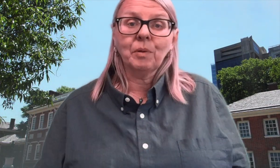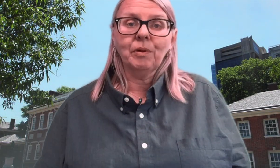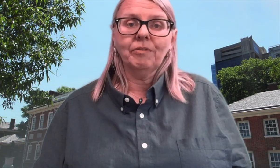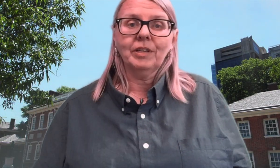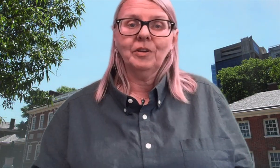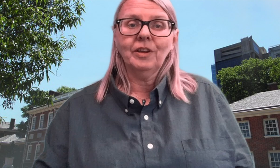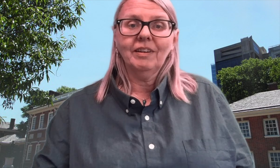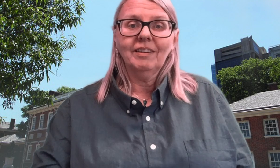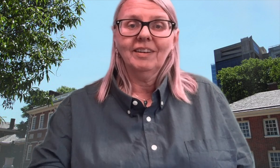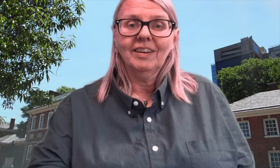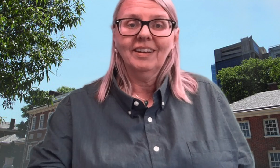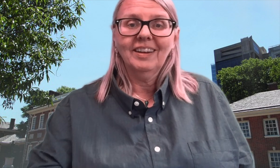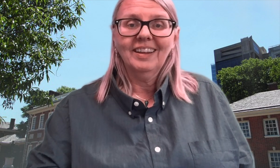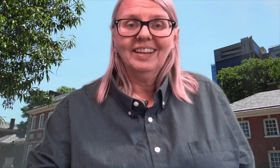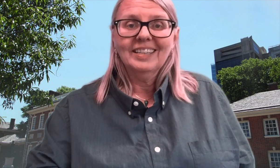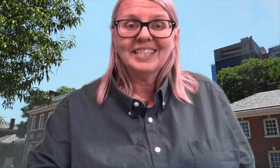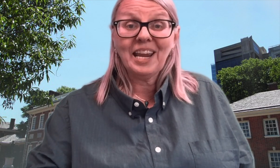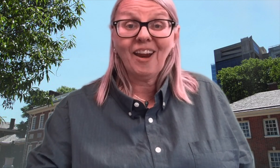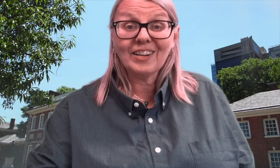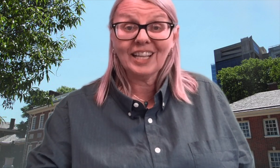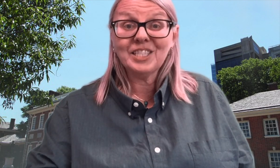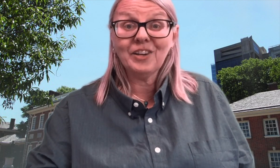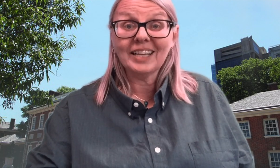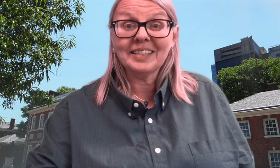perfect union. Take care until I see you next time.